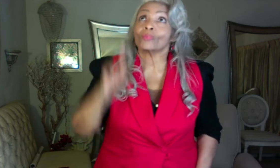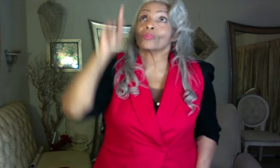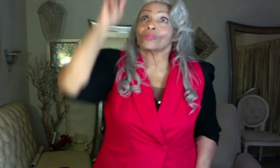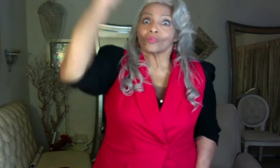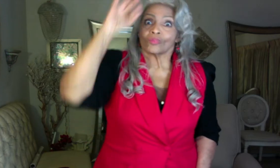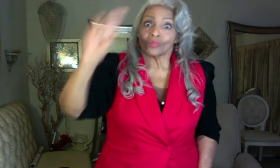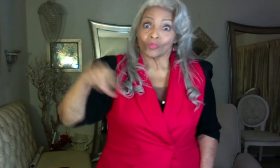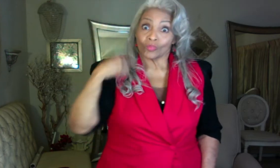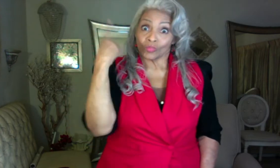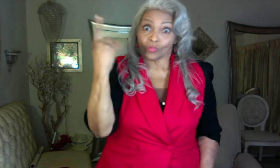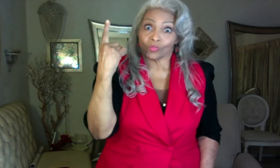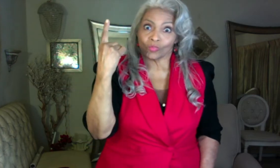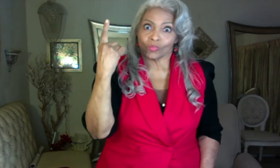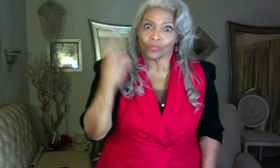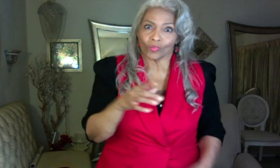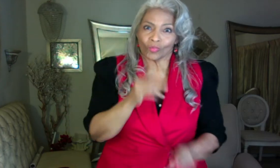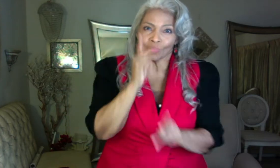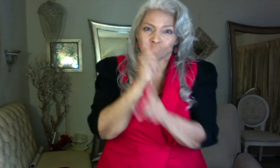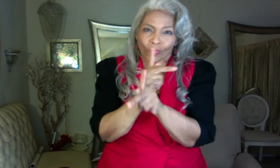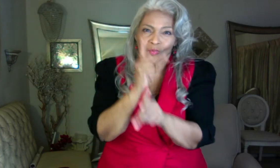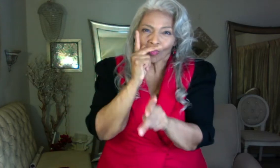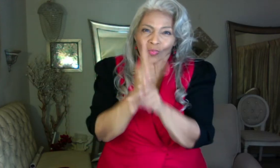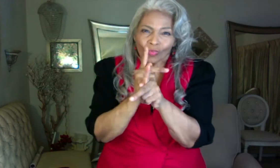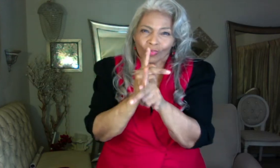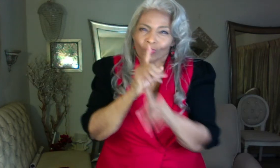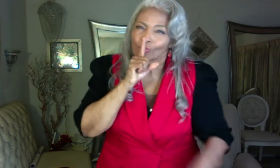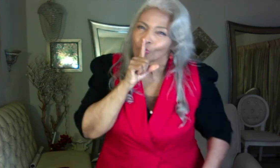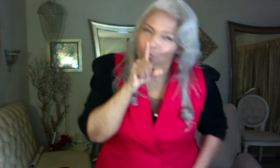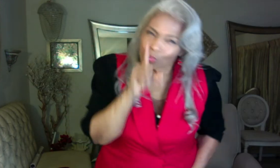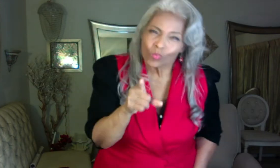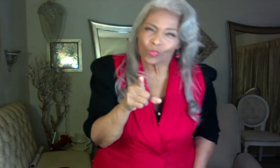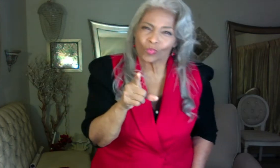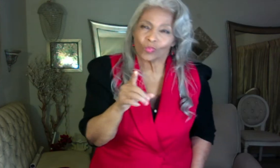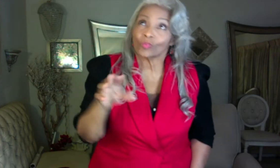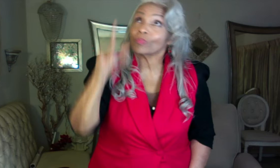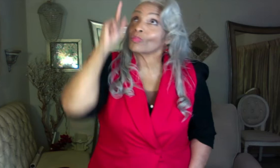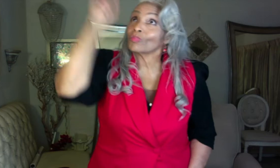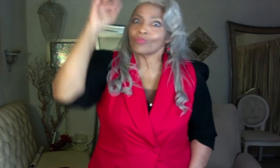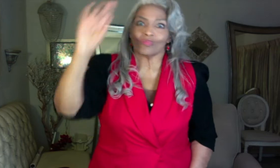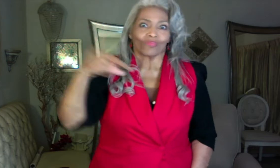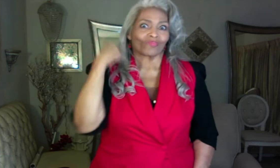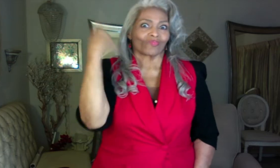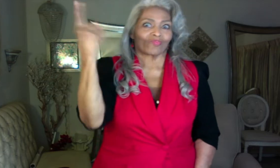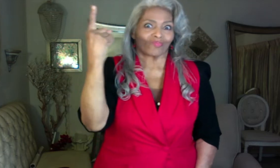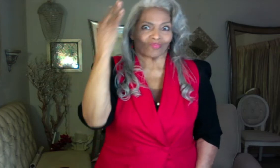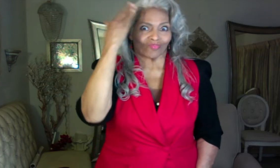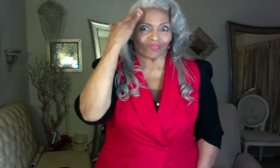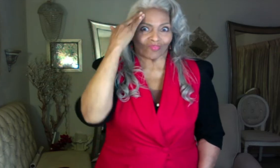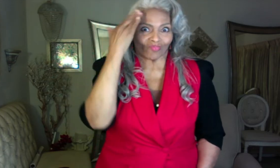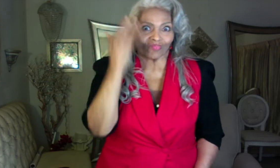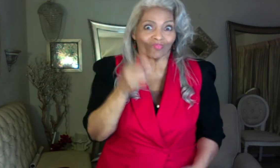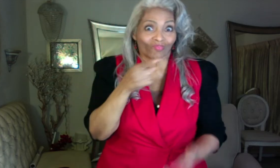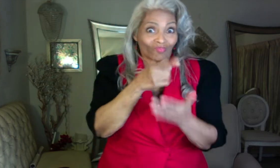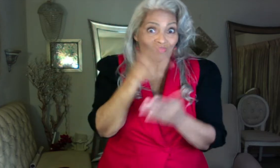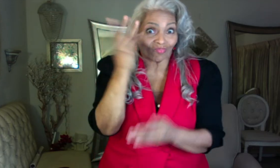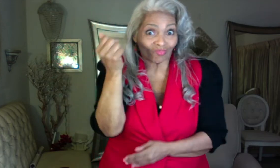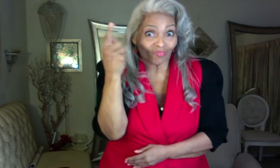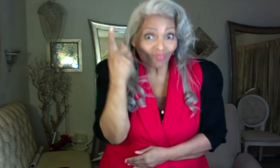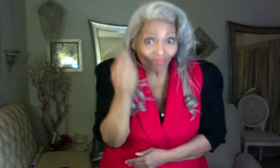He alone is faithful in truth. He alone knows what is best